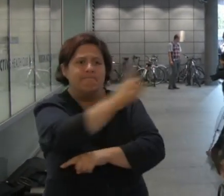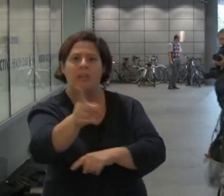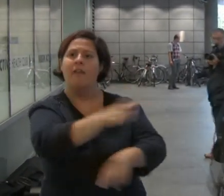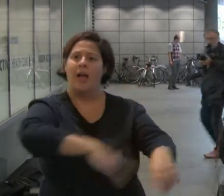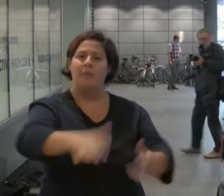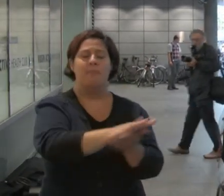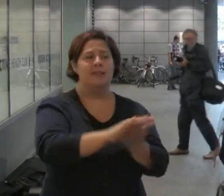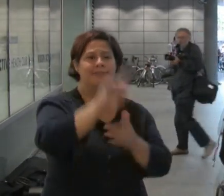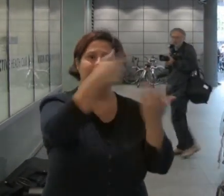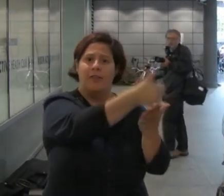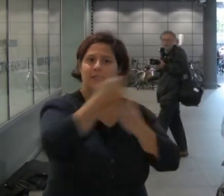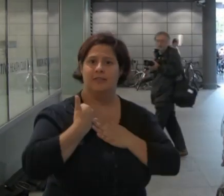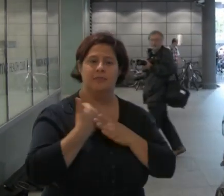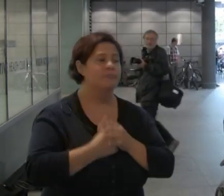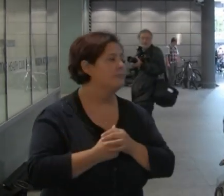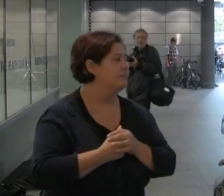preventing them from helping her further.